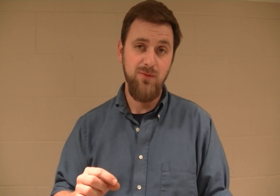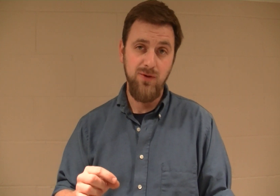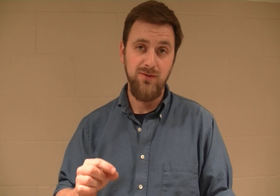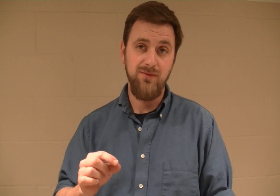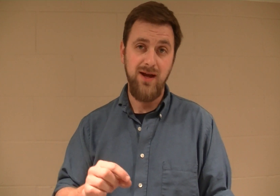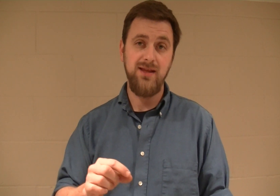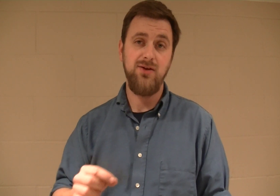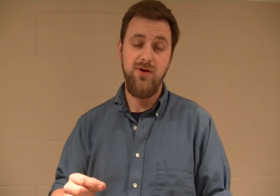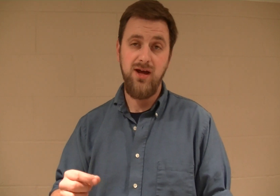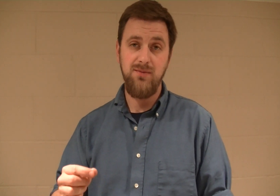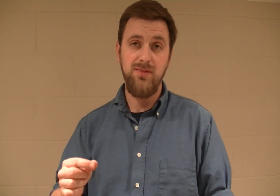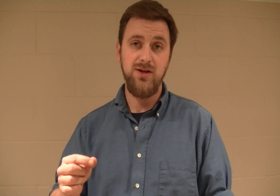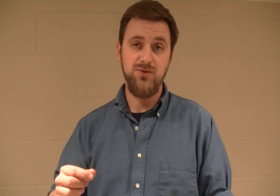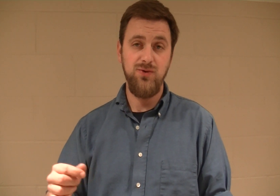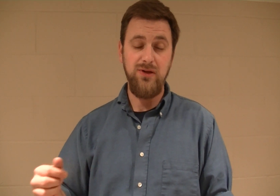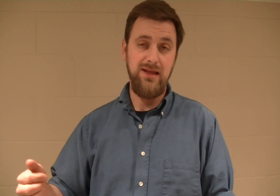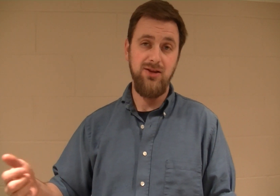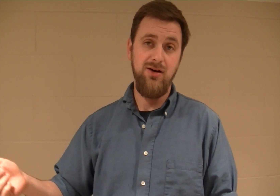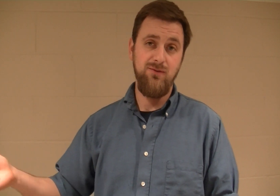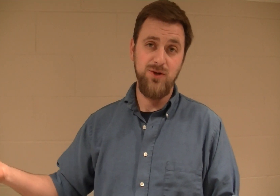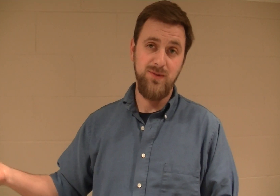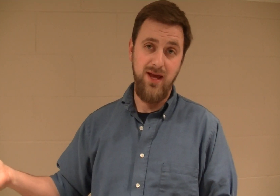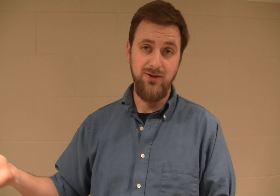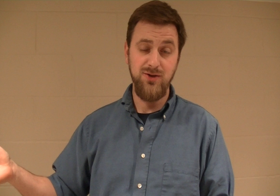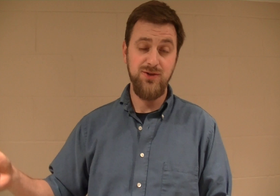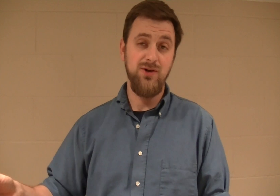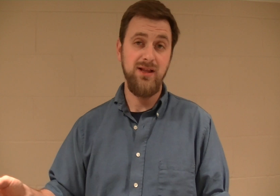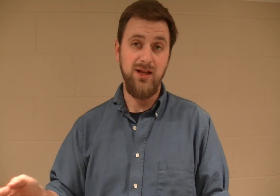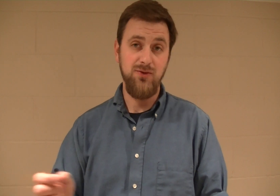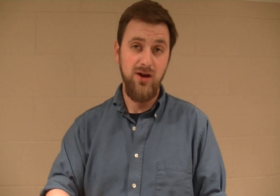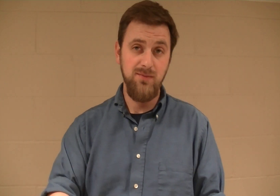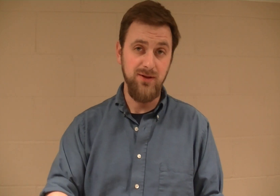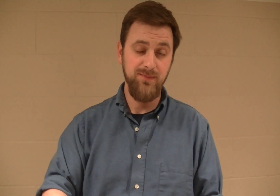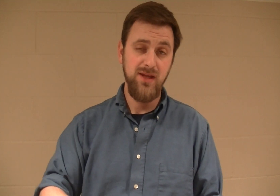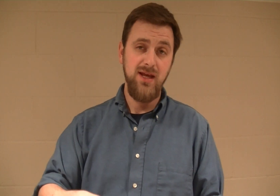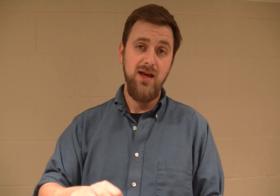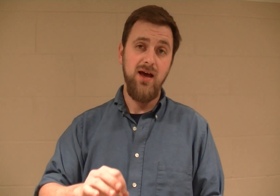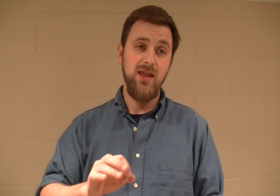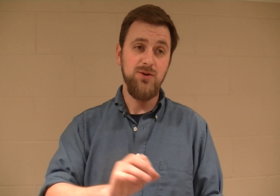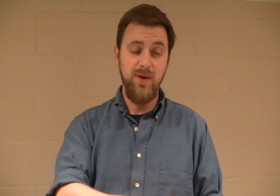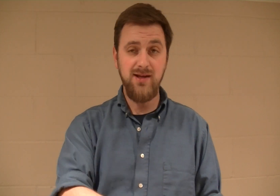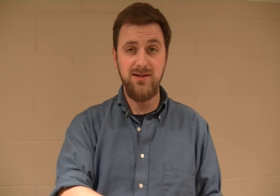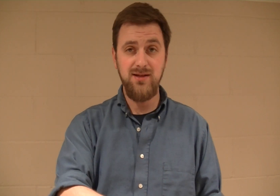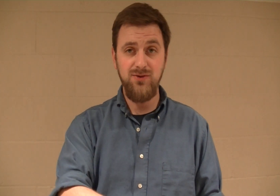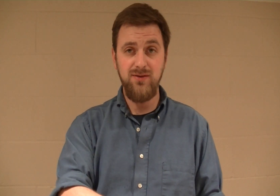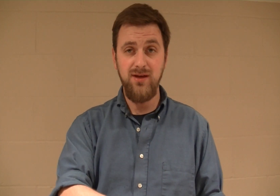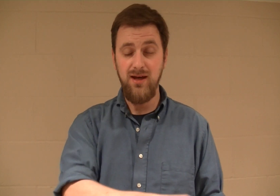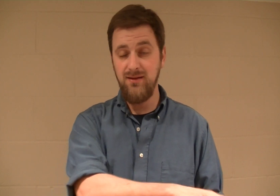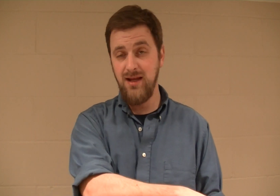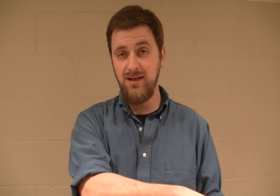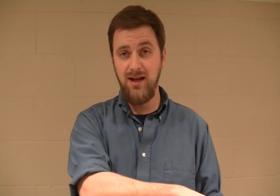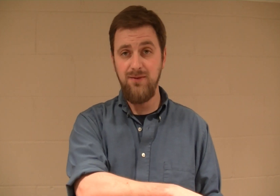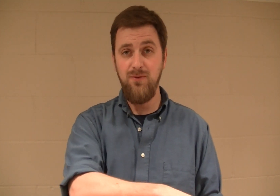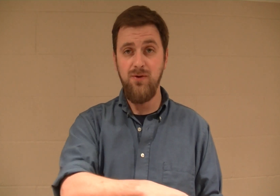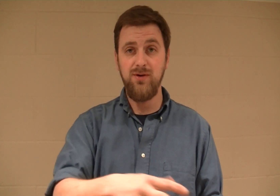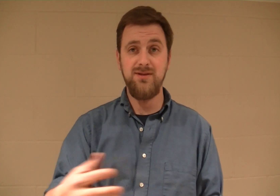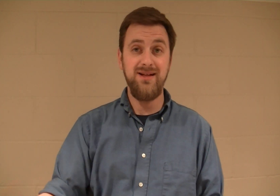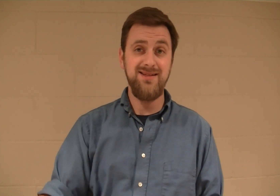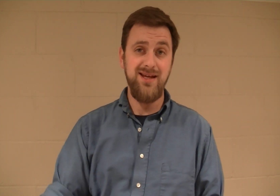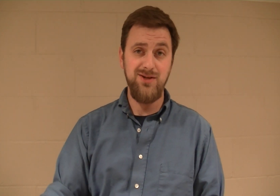Violent Crime Control and Law Enforcement Act, also called the Clinton Crime Bill, that was passed in 1994, Sunset in